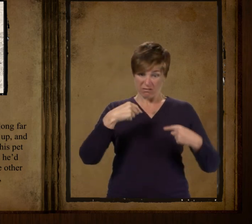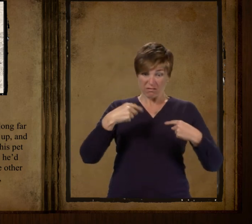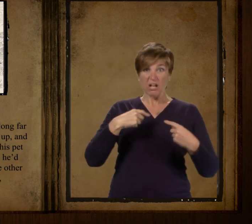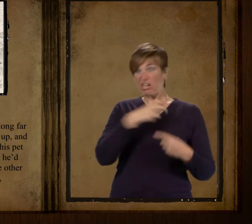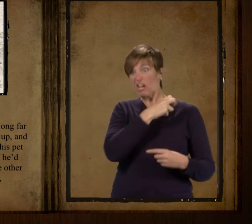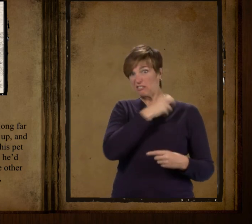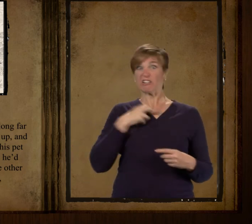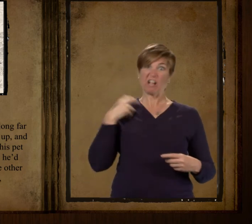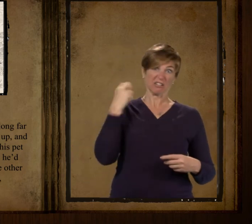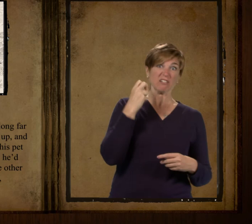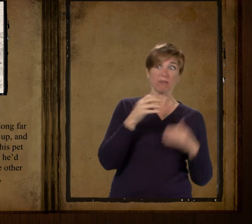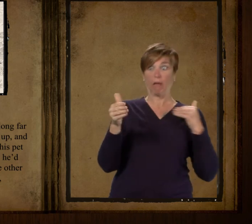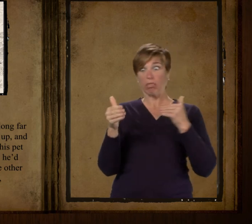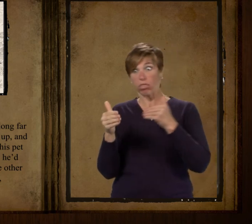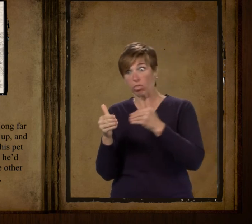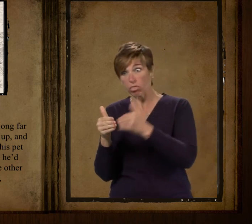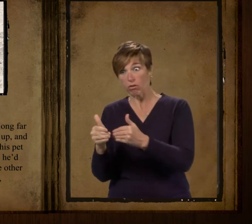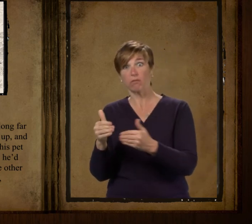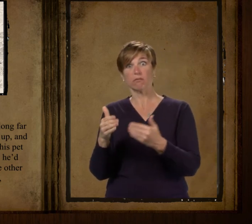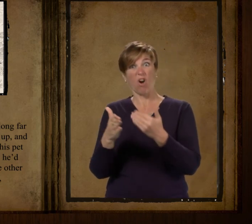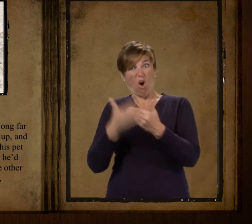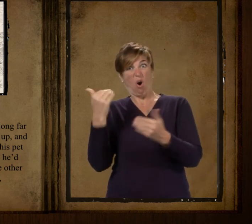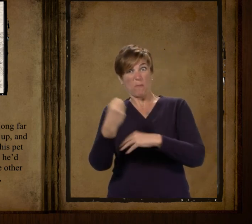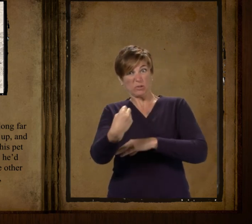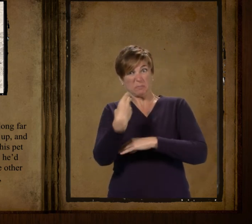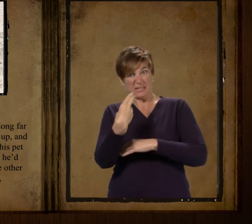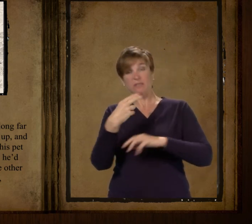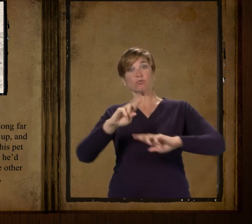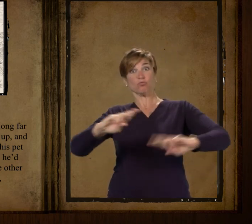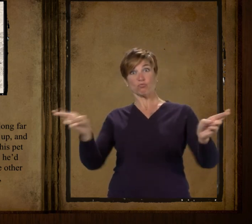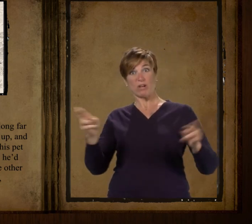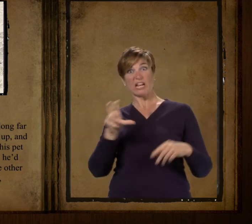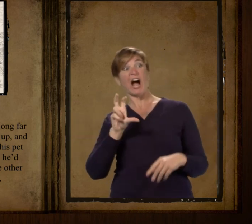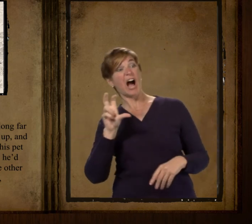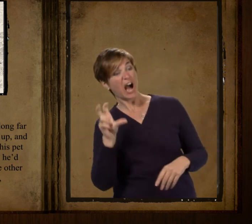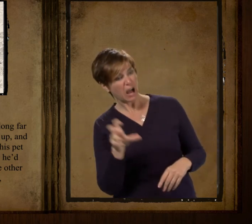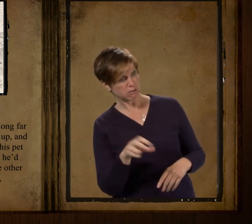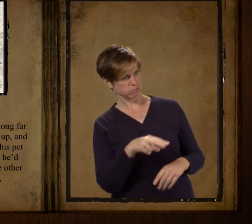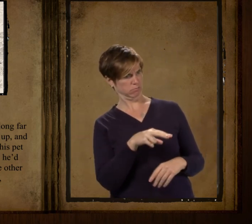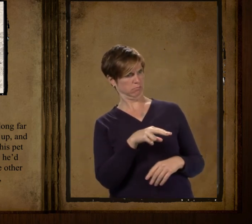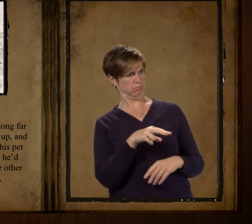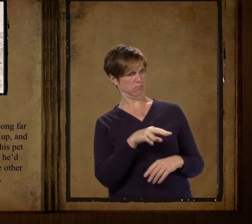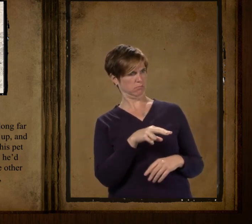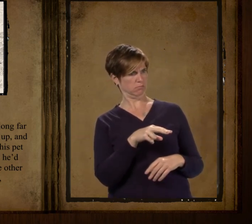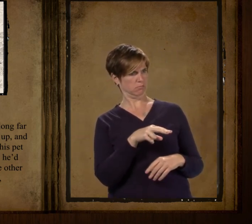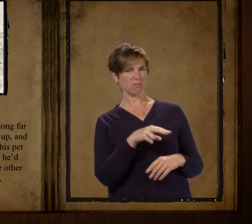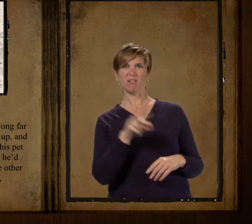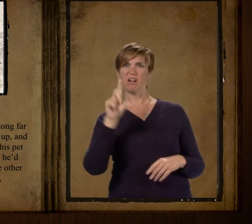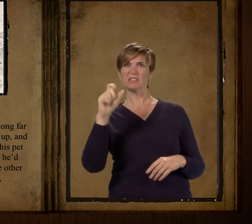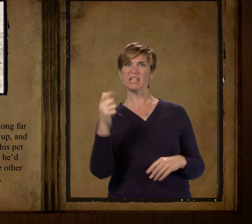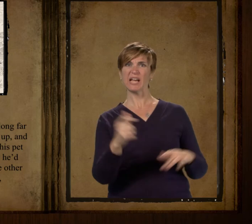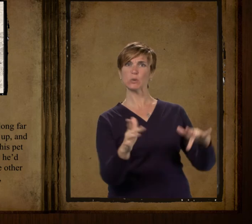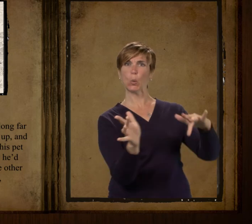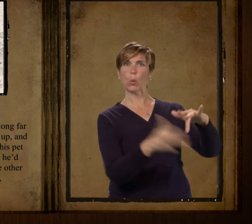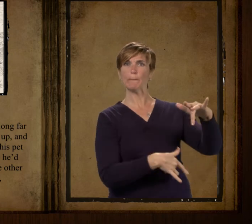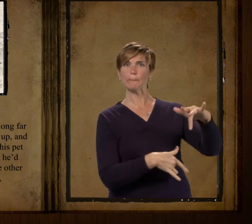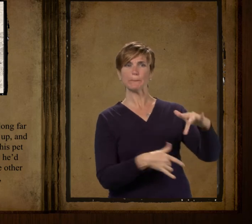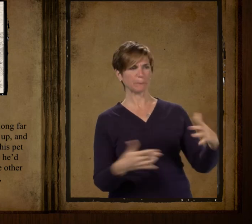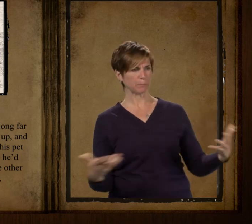a snatch for his pet Holt he saw in a minute how he'd been imposed on and how